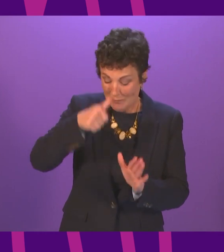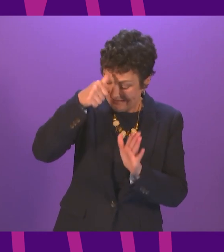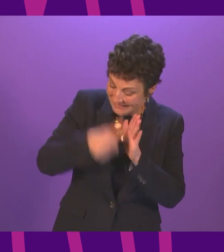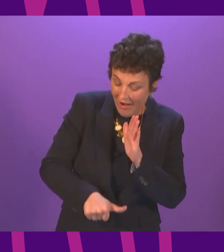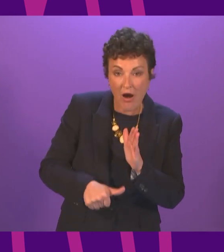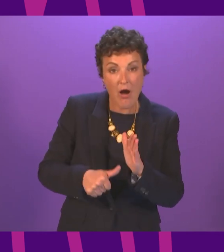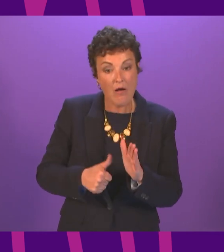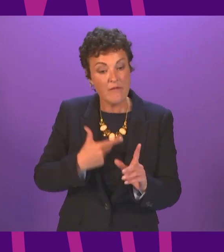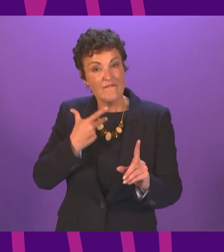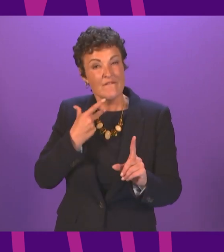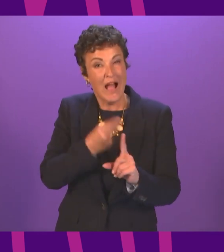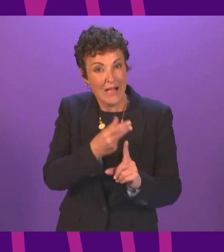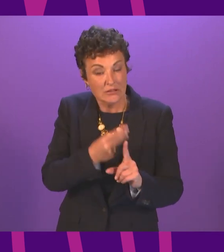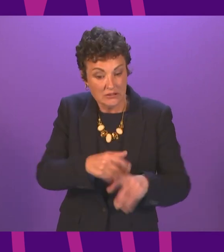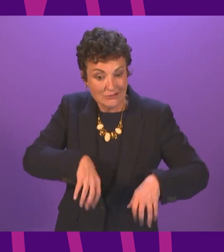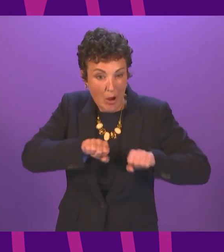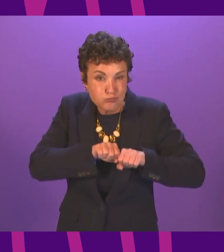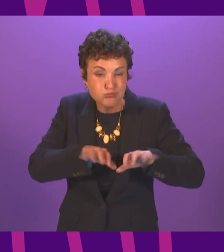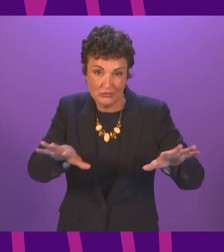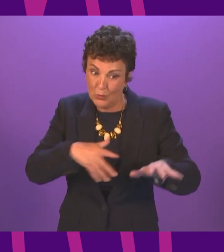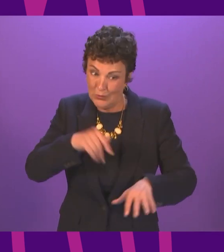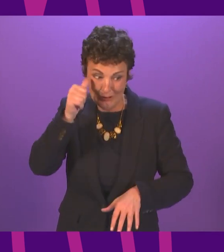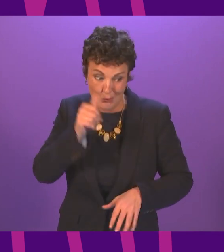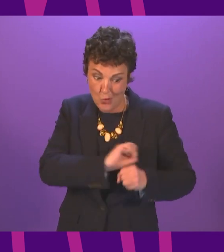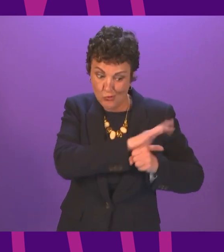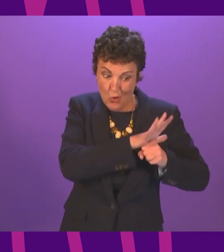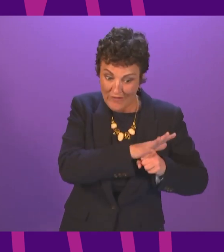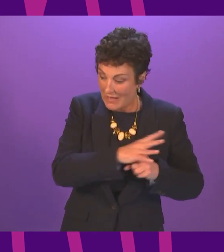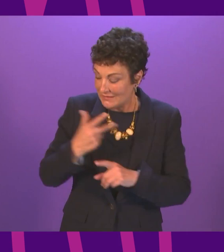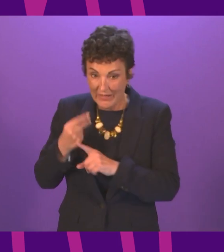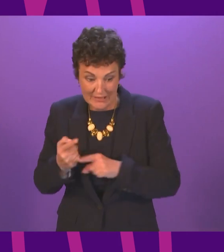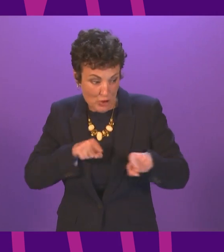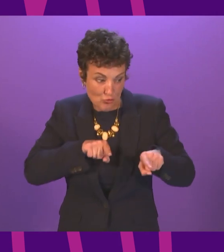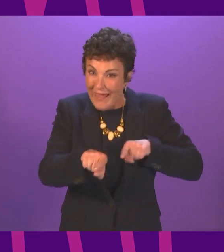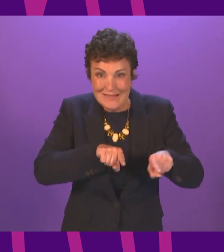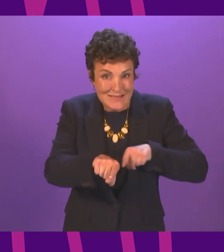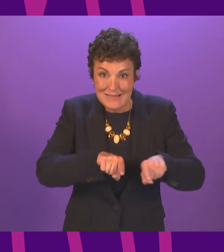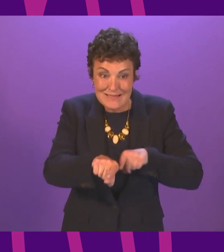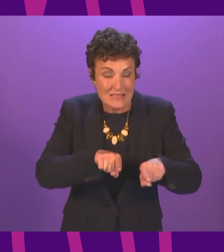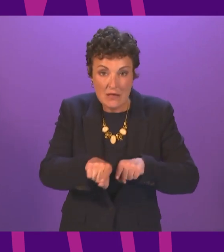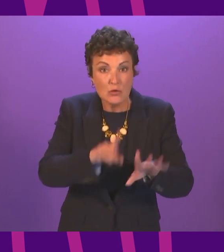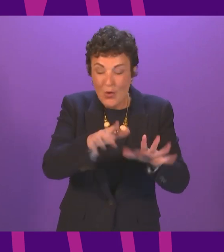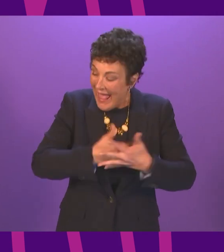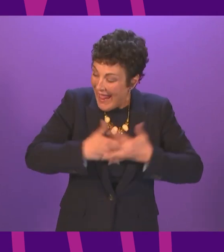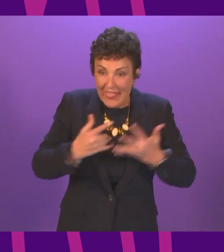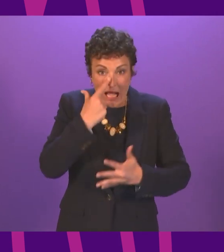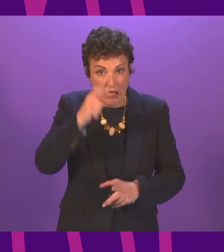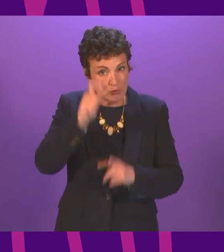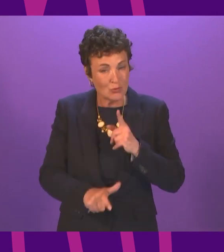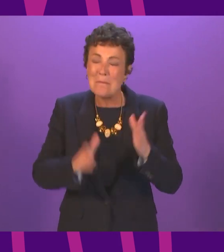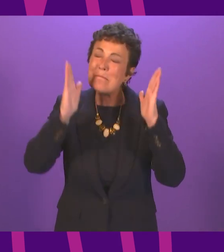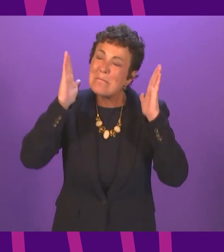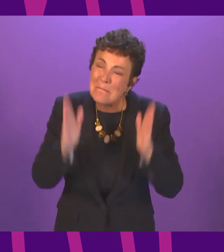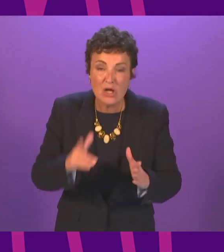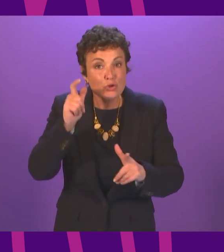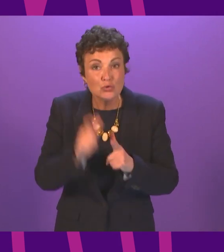rollout that we were in a race against this deadly virus and everything which can be done must be